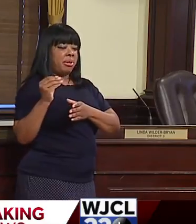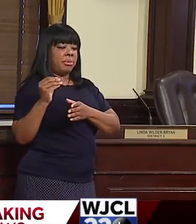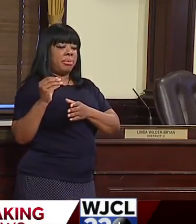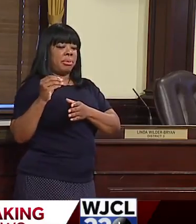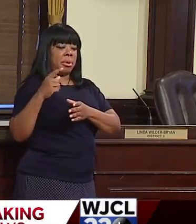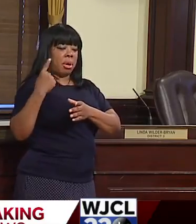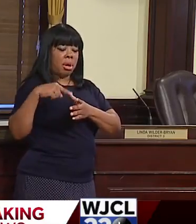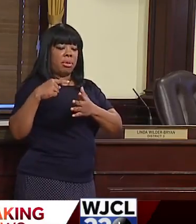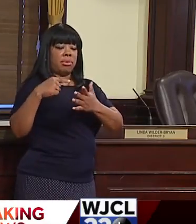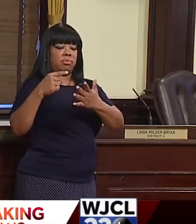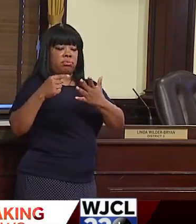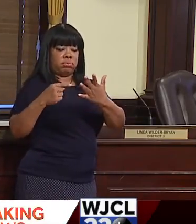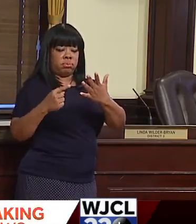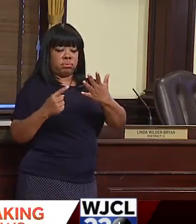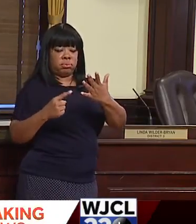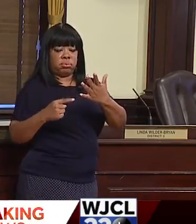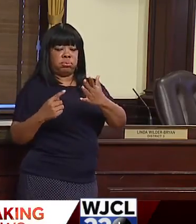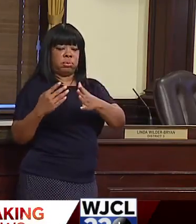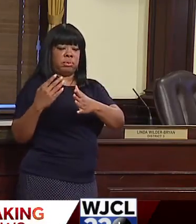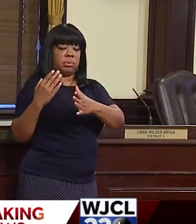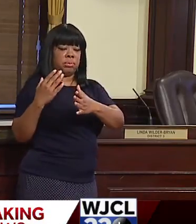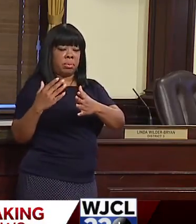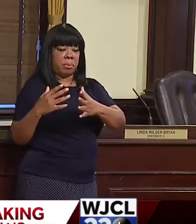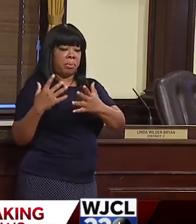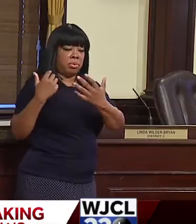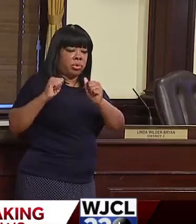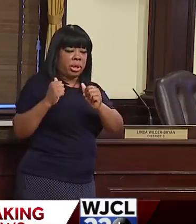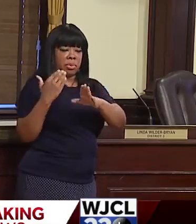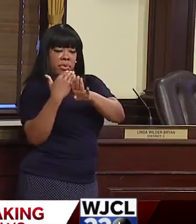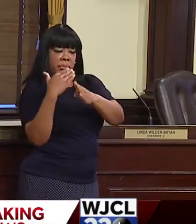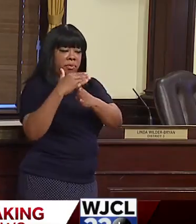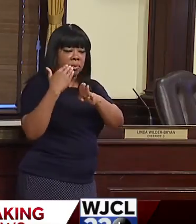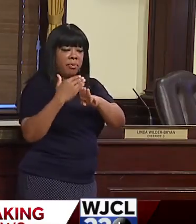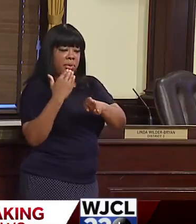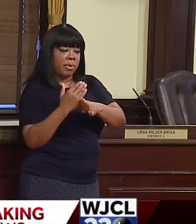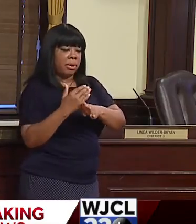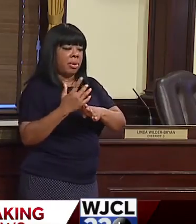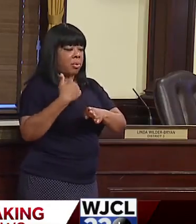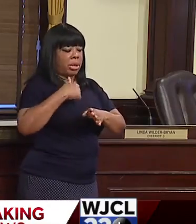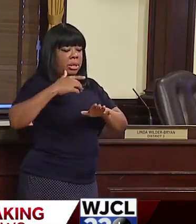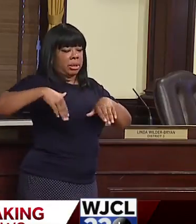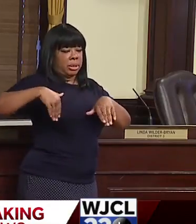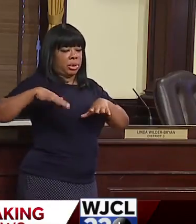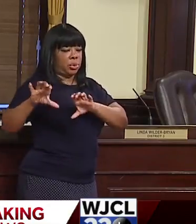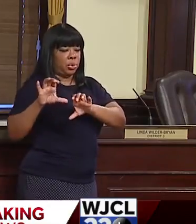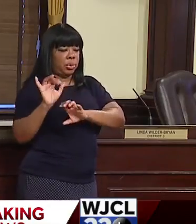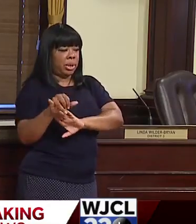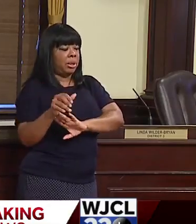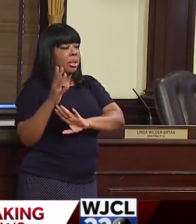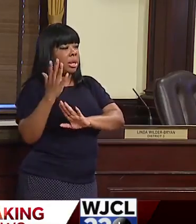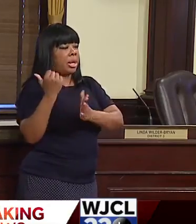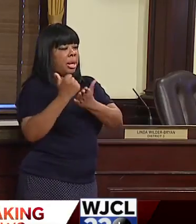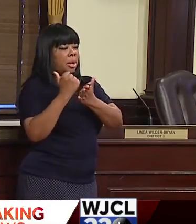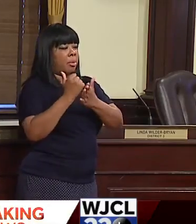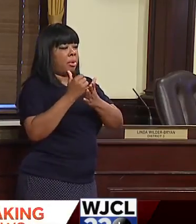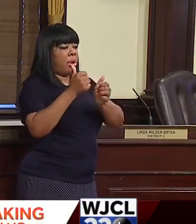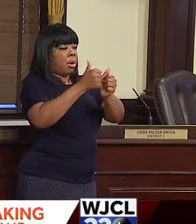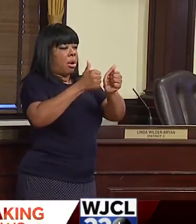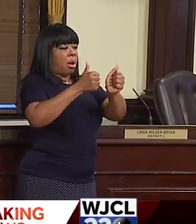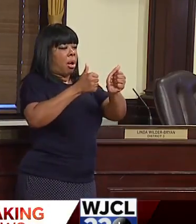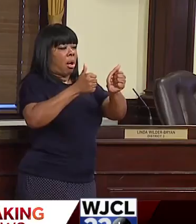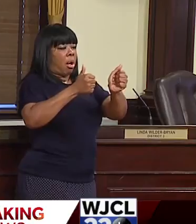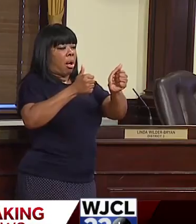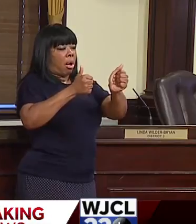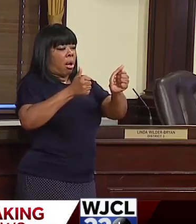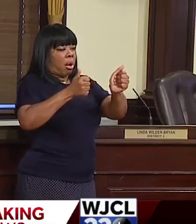of stop gap options. There are a lot of things the city does that we have not done to help to slow the gap down. But